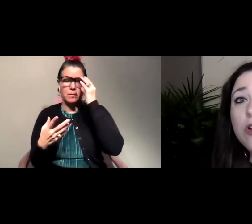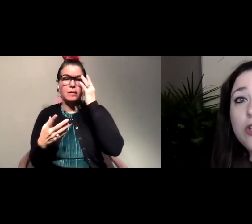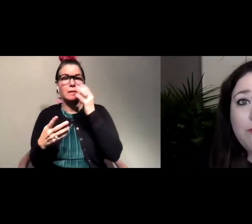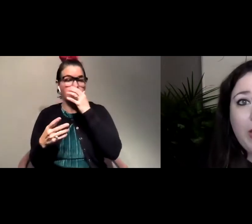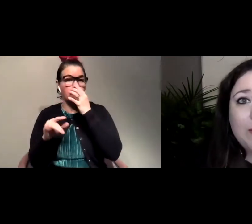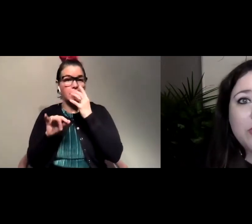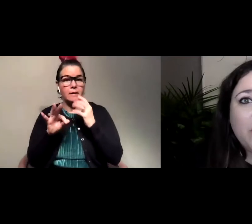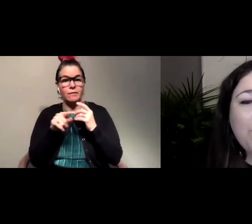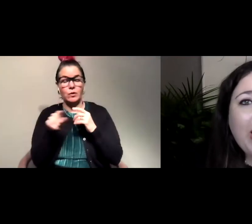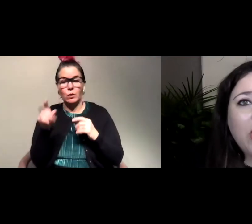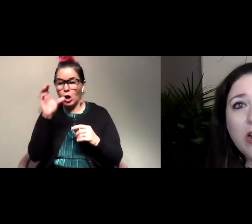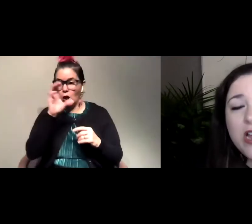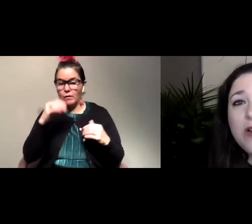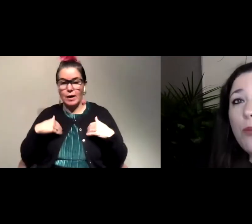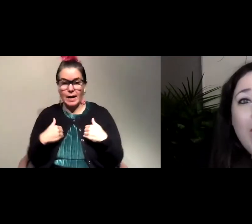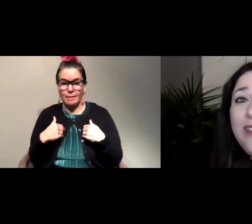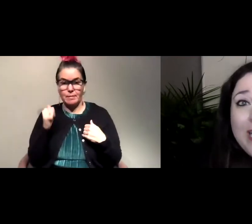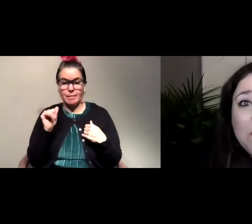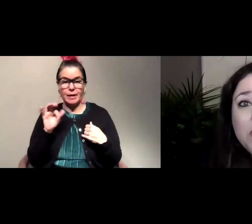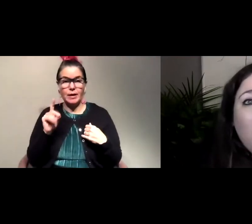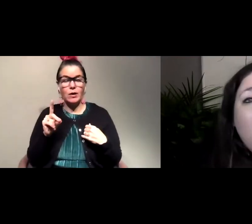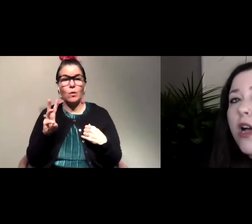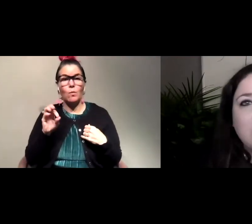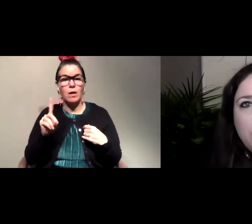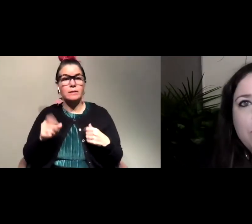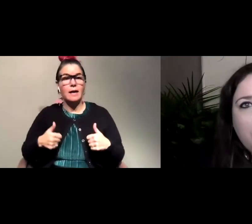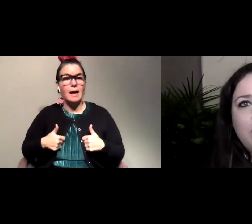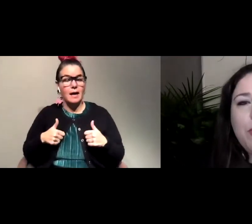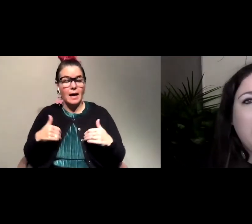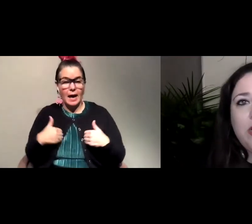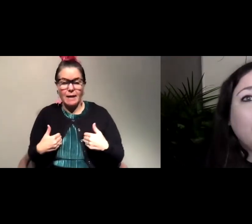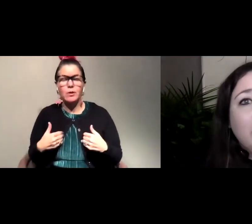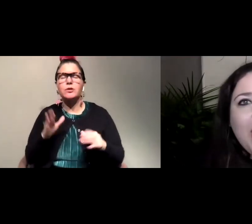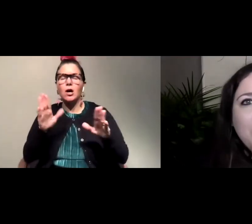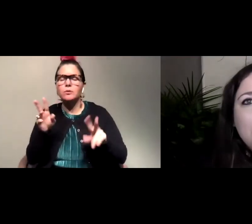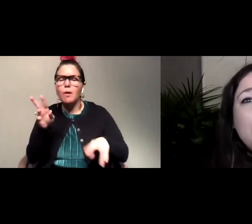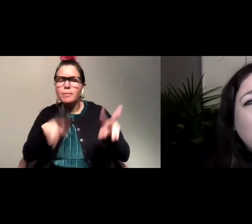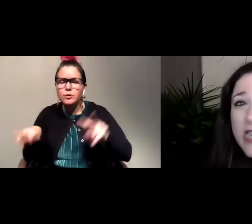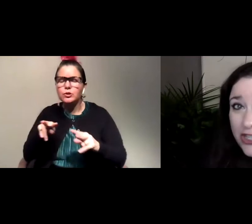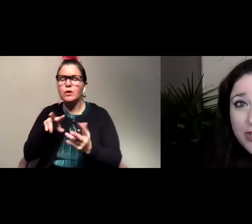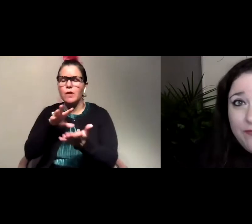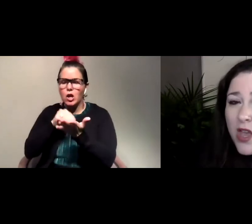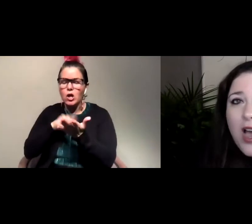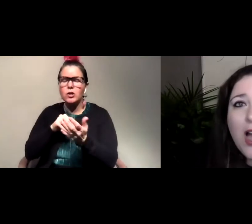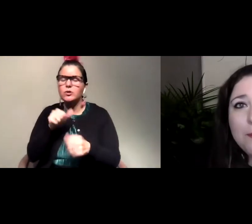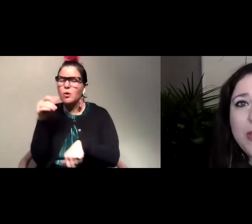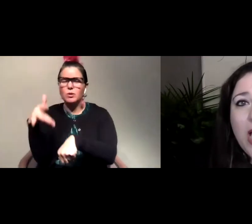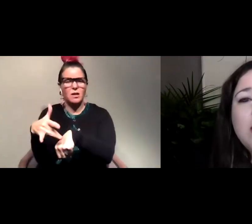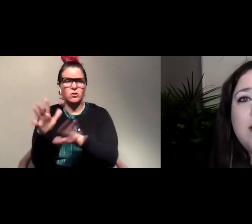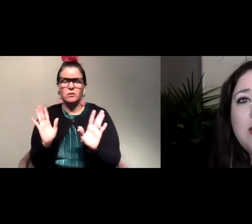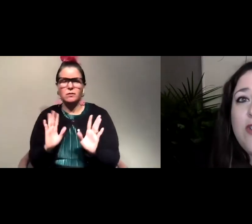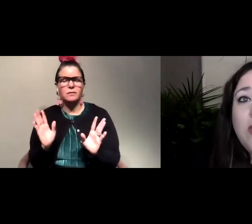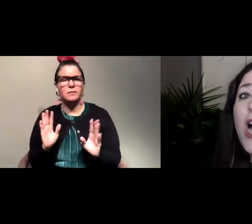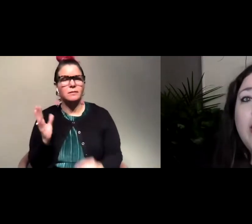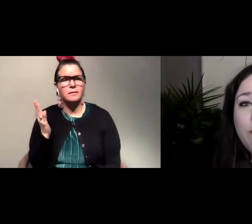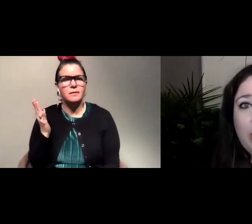if you are looking for animals in your backyard wild animals are awesome to observe and we like to learn about them but don't touch them because